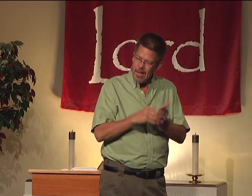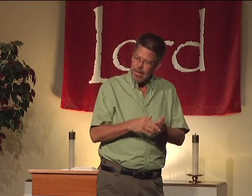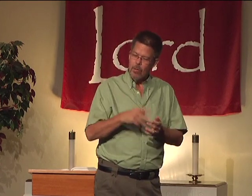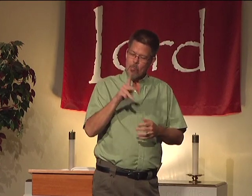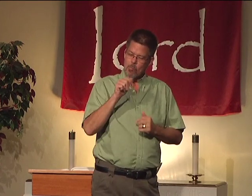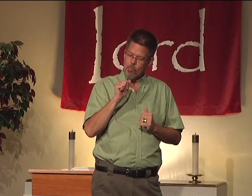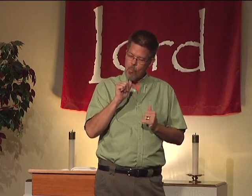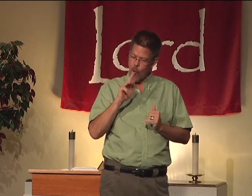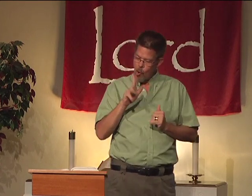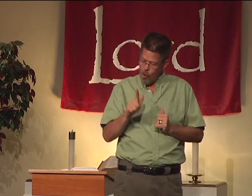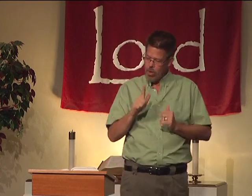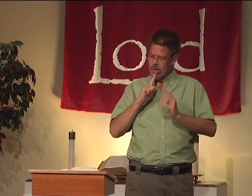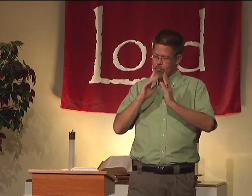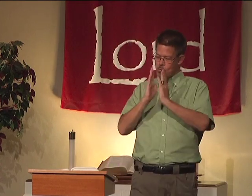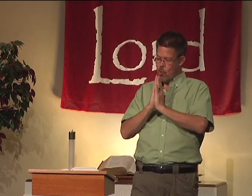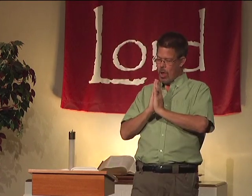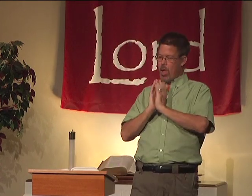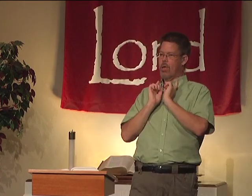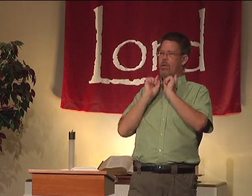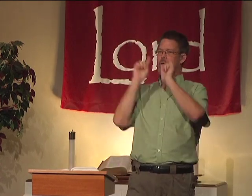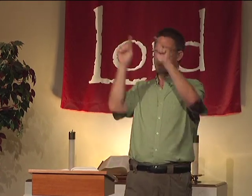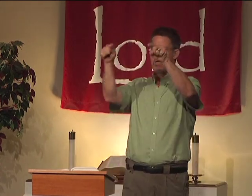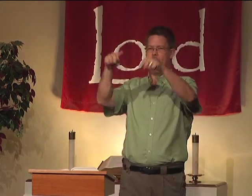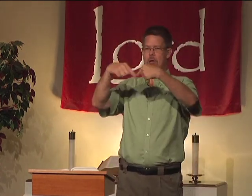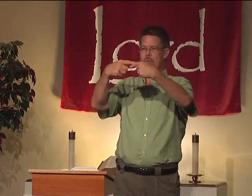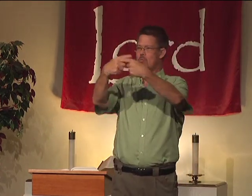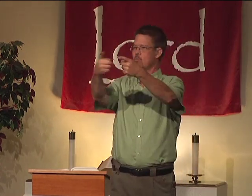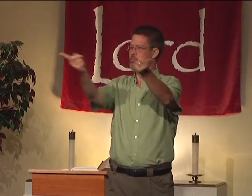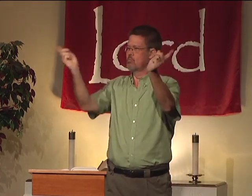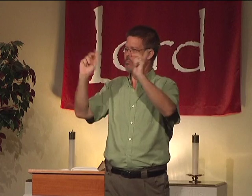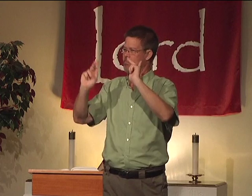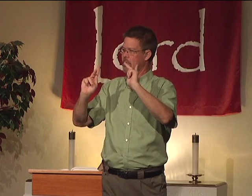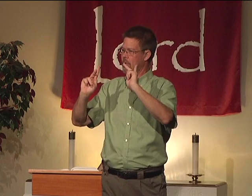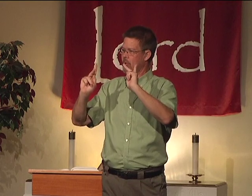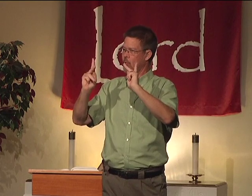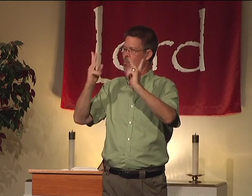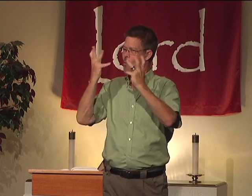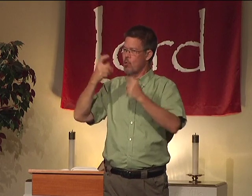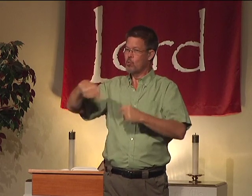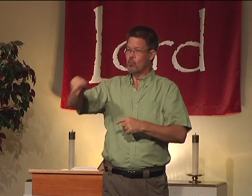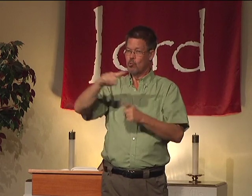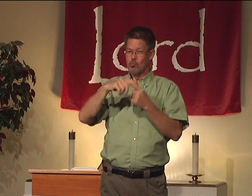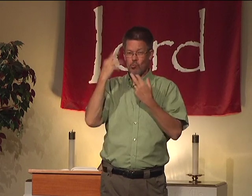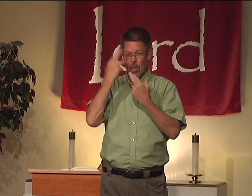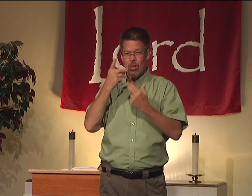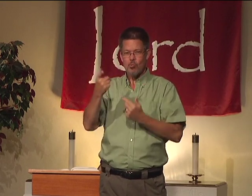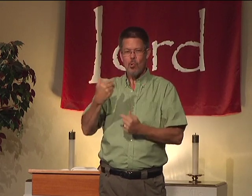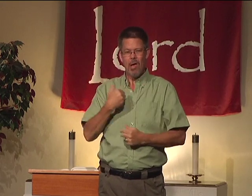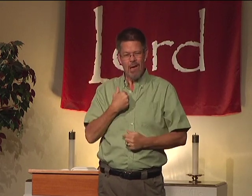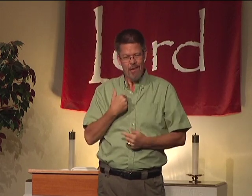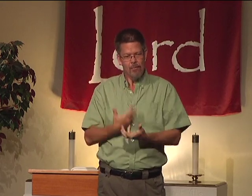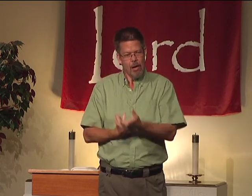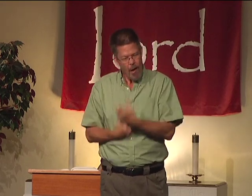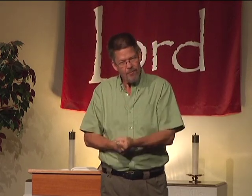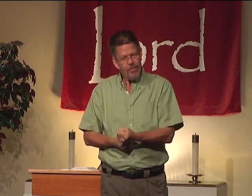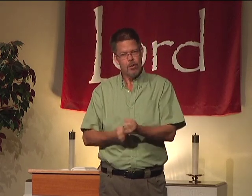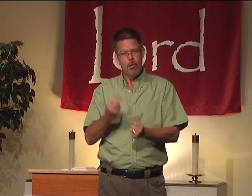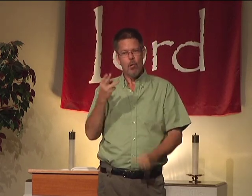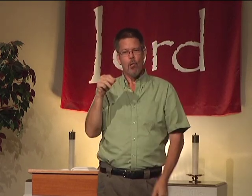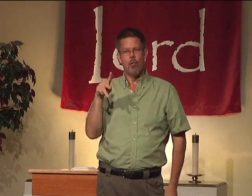And again, Paul is praying for those people of Ephesus. Realize that you